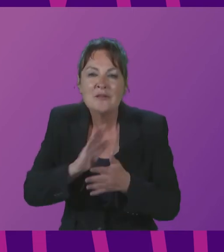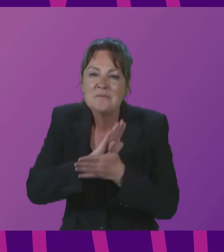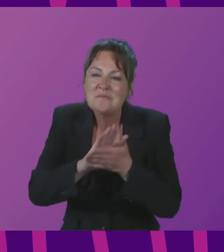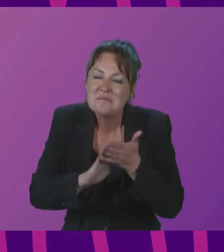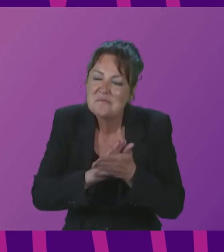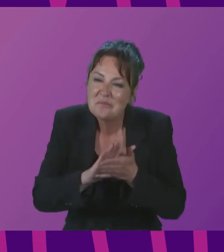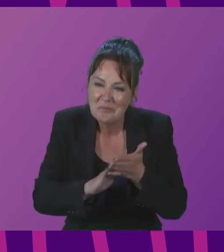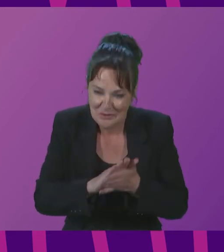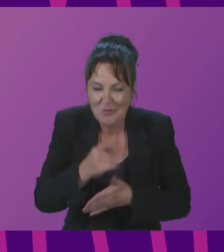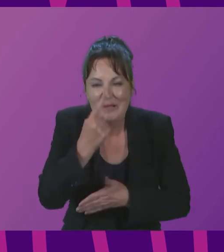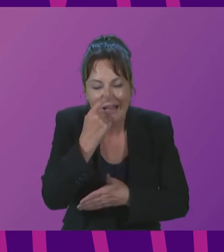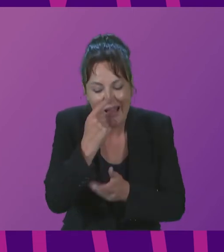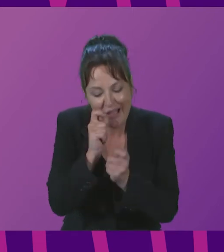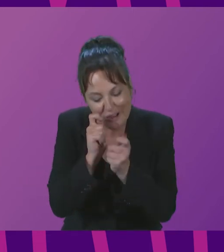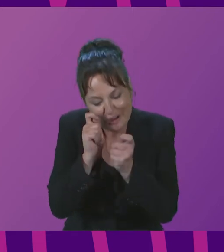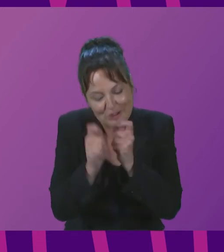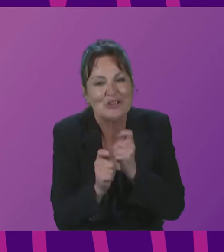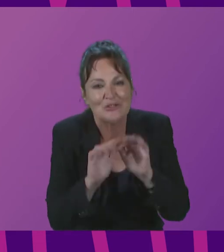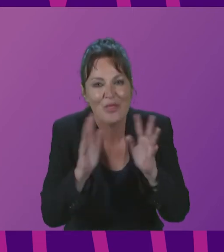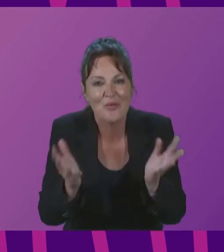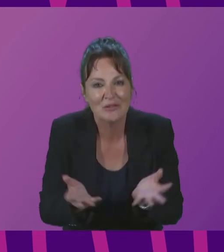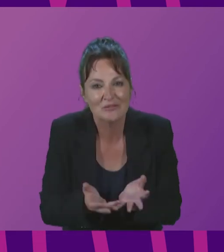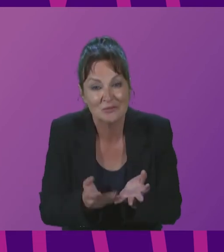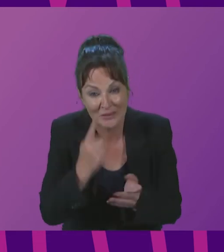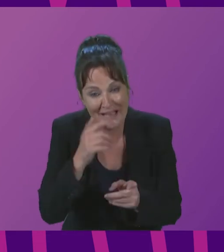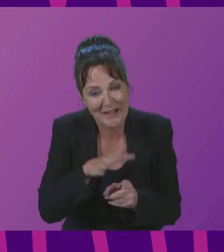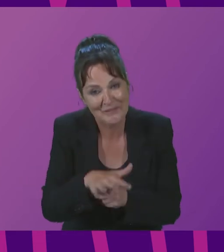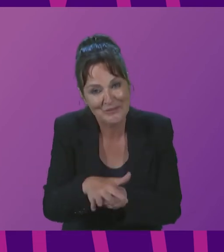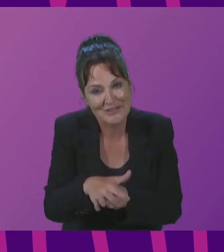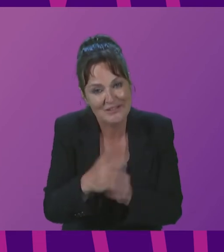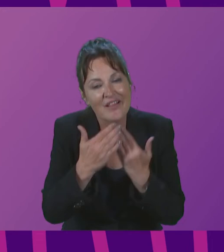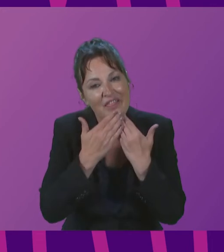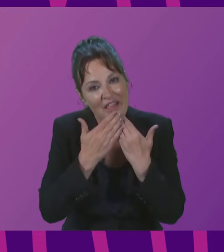change the world thank you